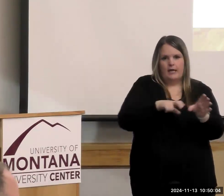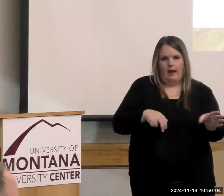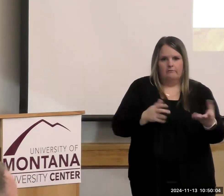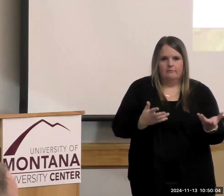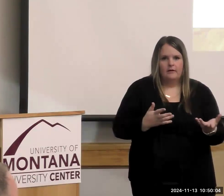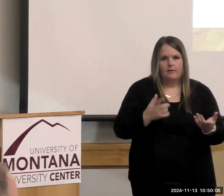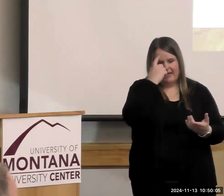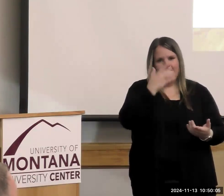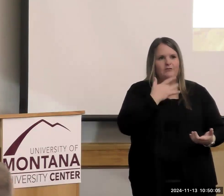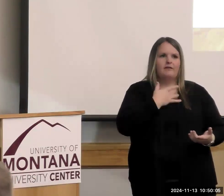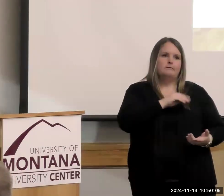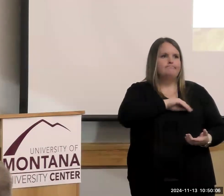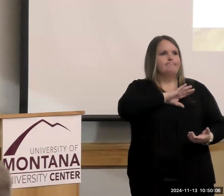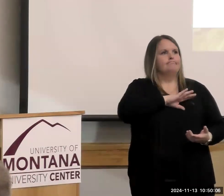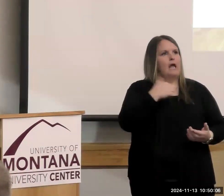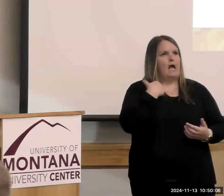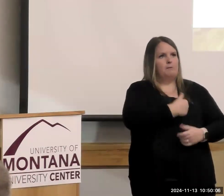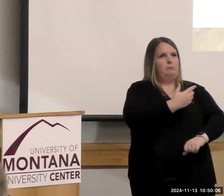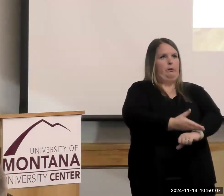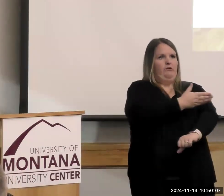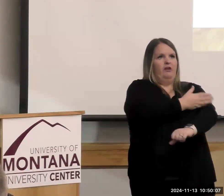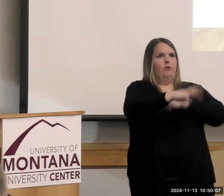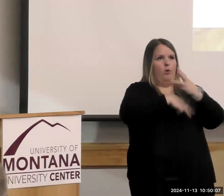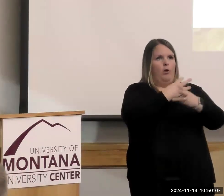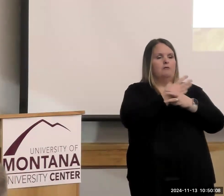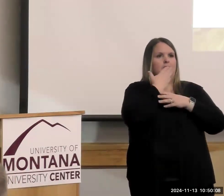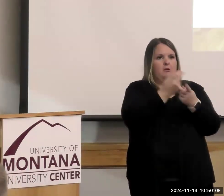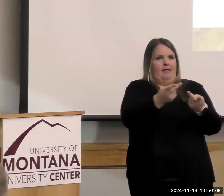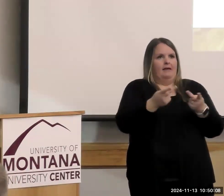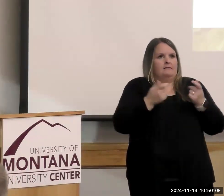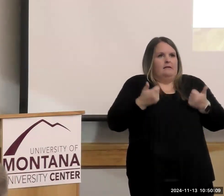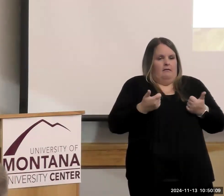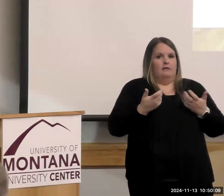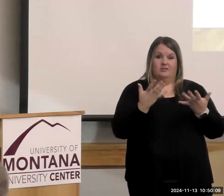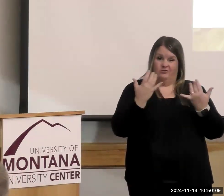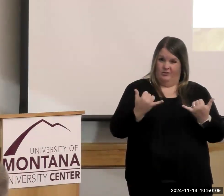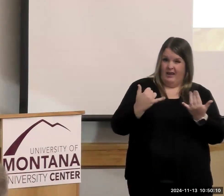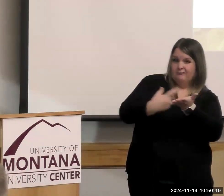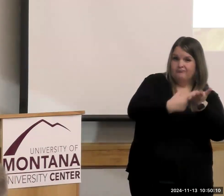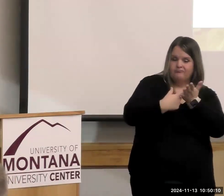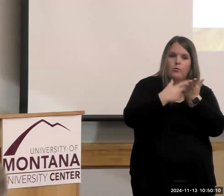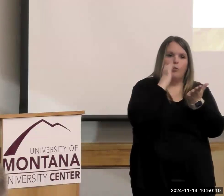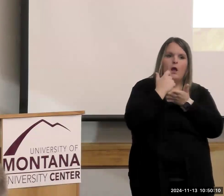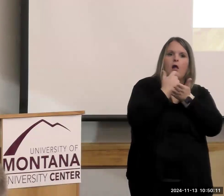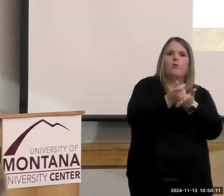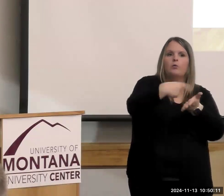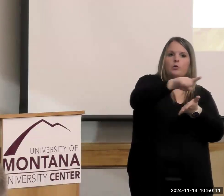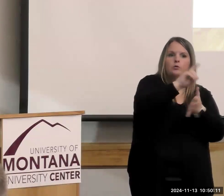you've helped make the world a better place. And this talk today is going to give you some more strategies to further that agenda.